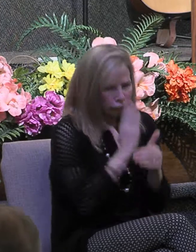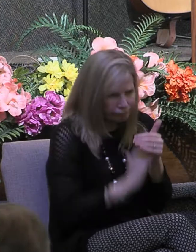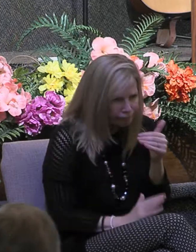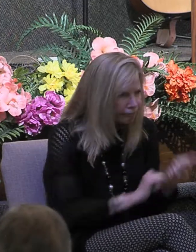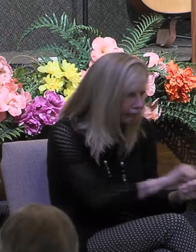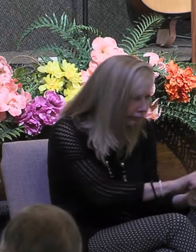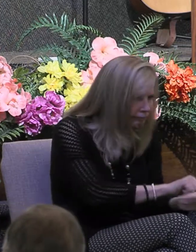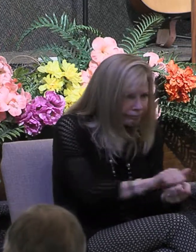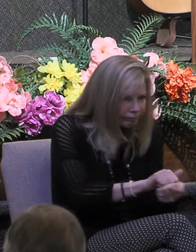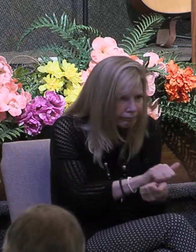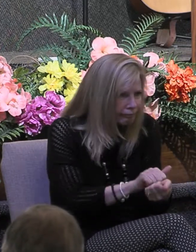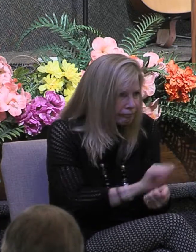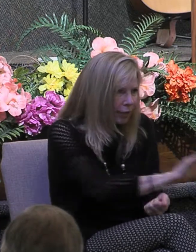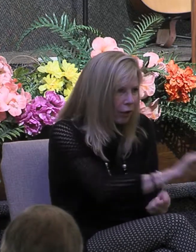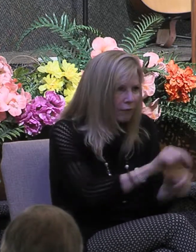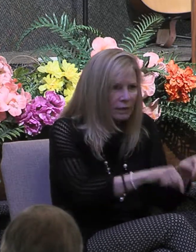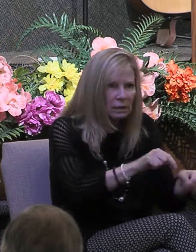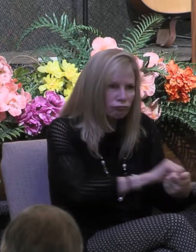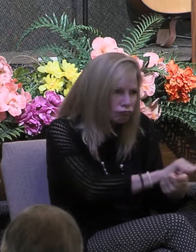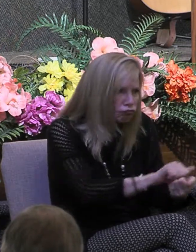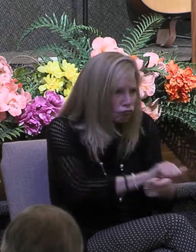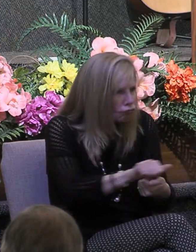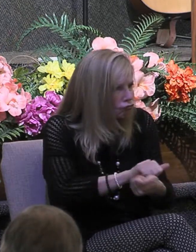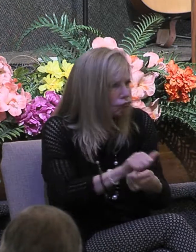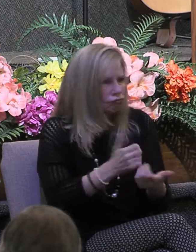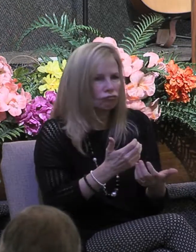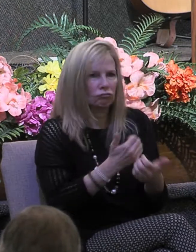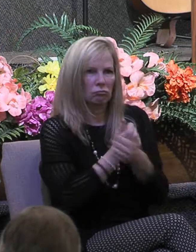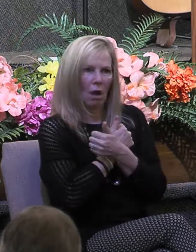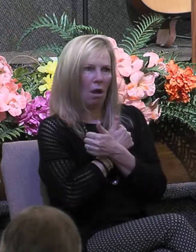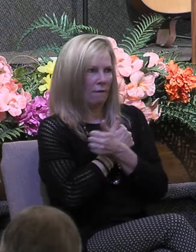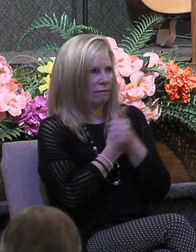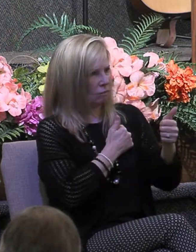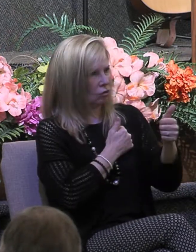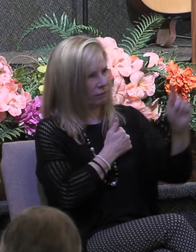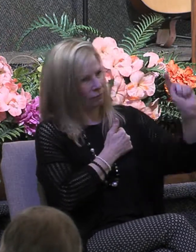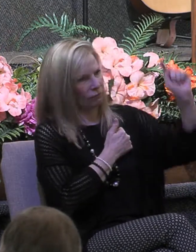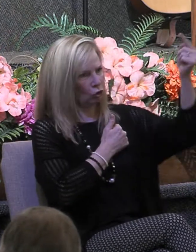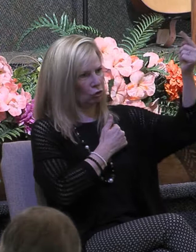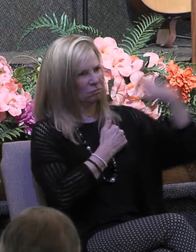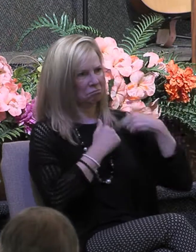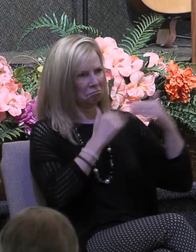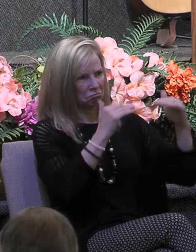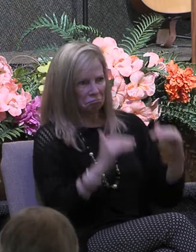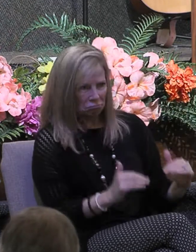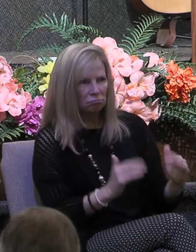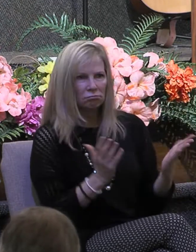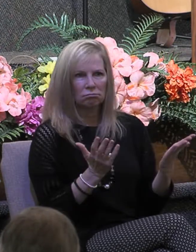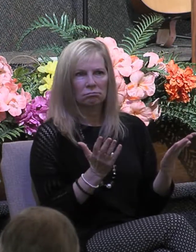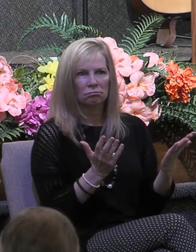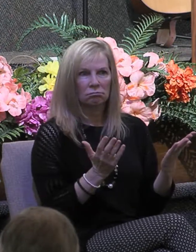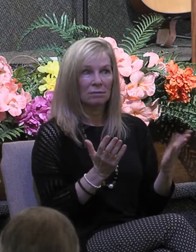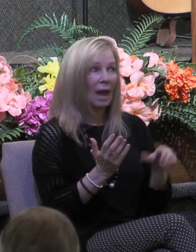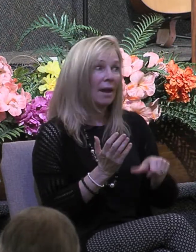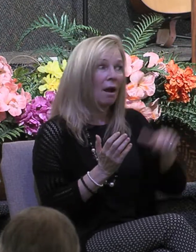puts others first and esteems others ahead of ourselves. And non-Christians have been given the right by our Lord